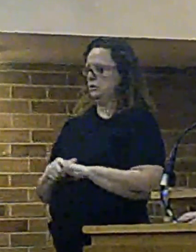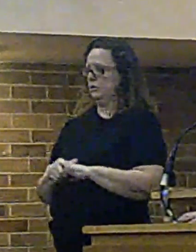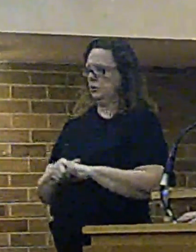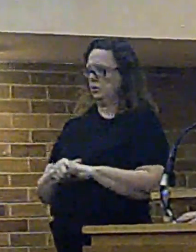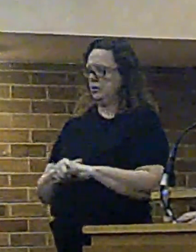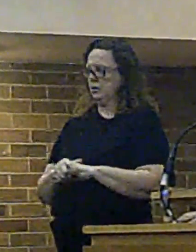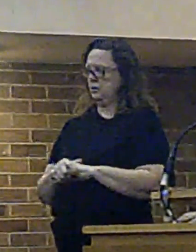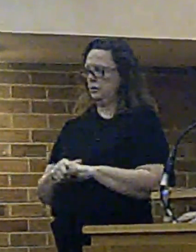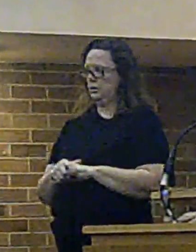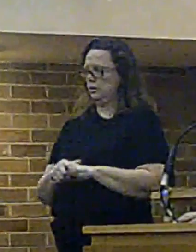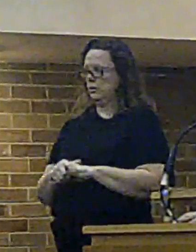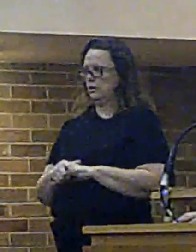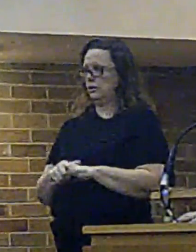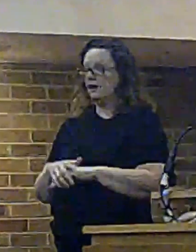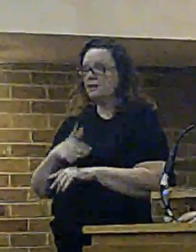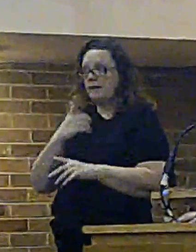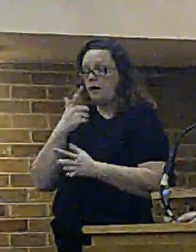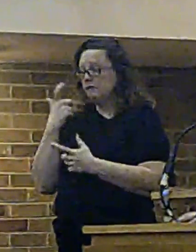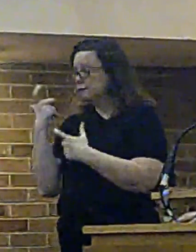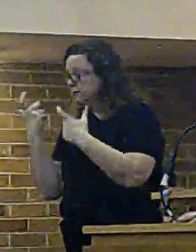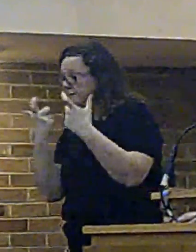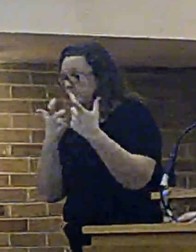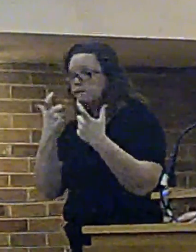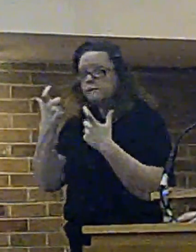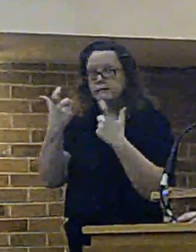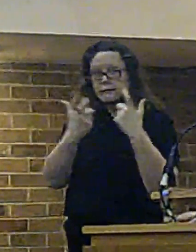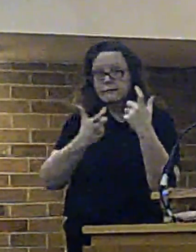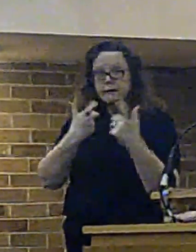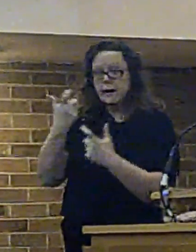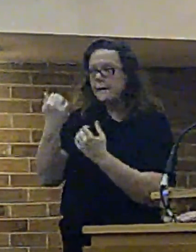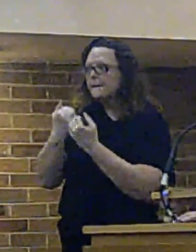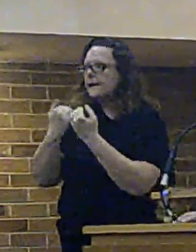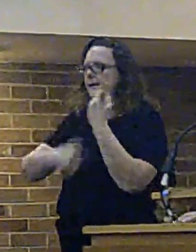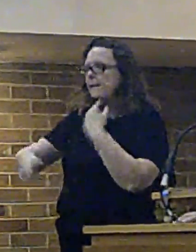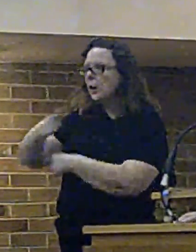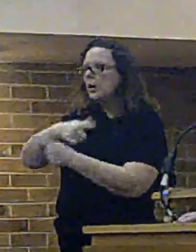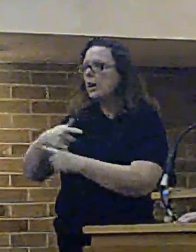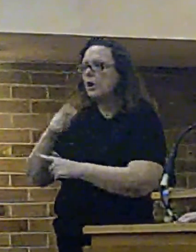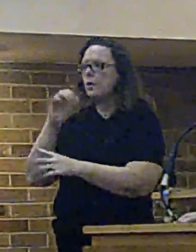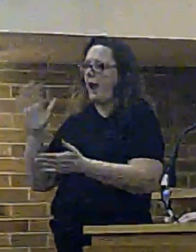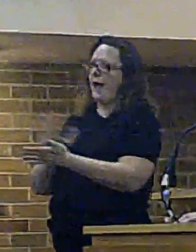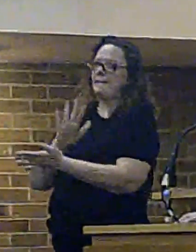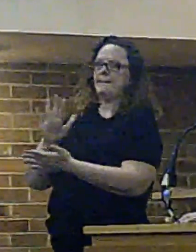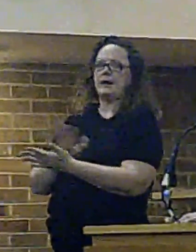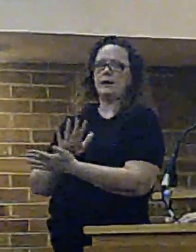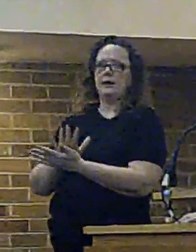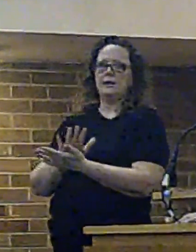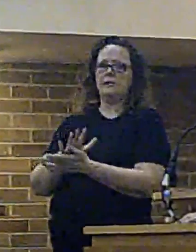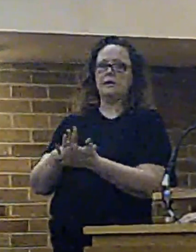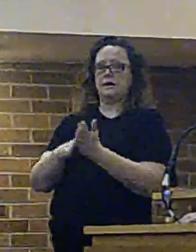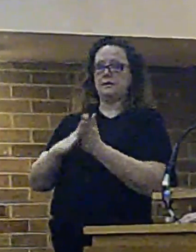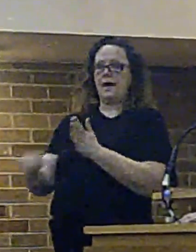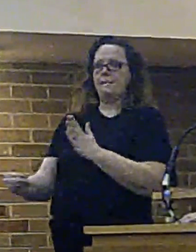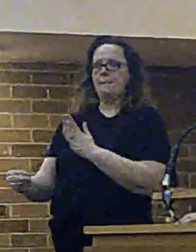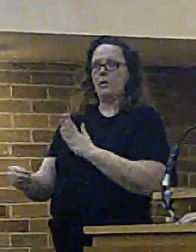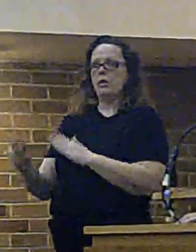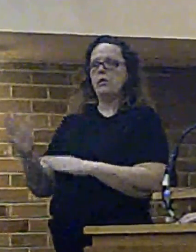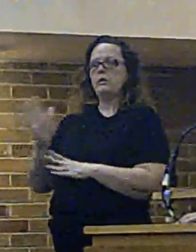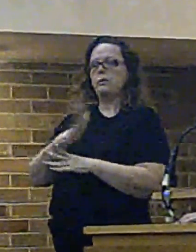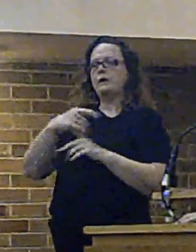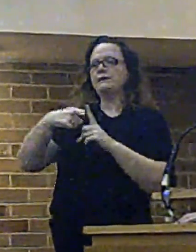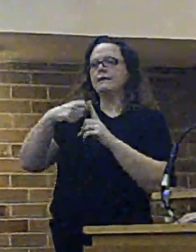assuming I were able to find individuals who were prepared to do that and let's take West Kirby now as being the